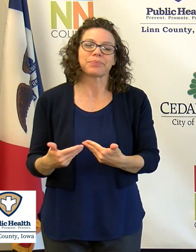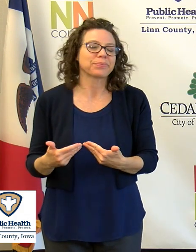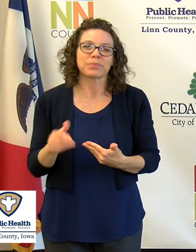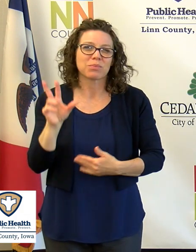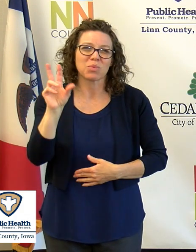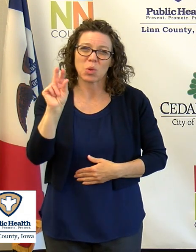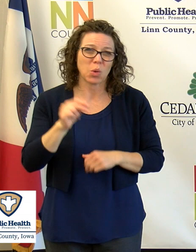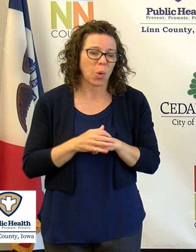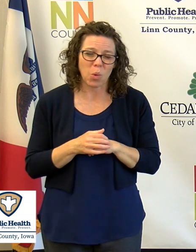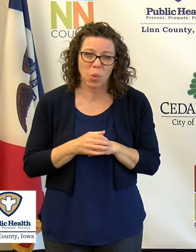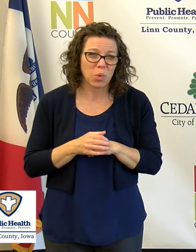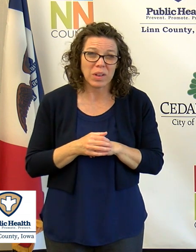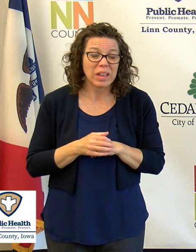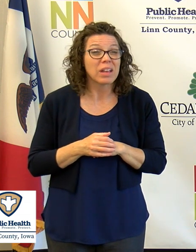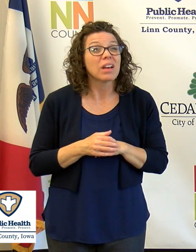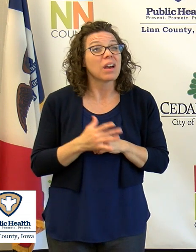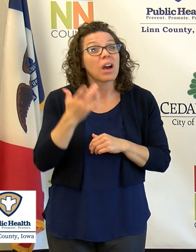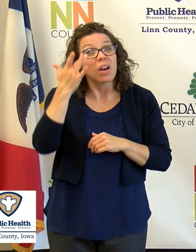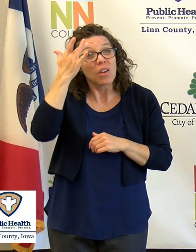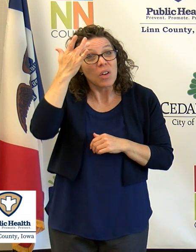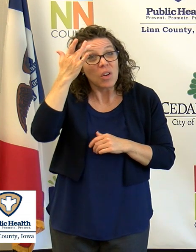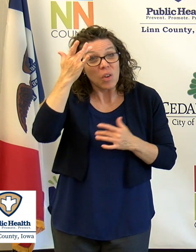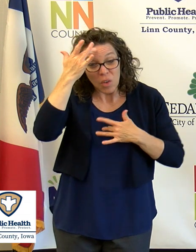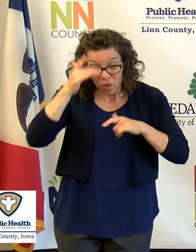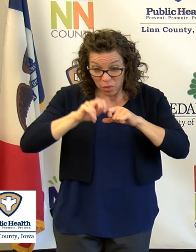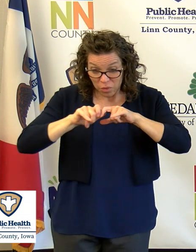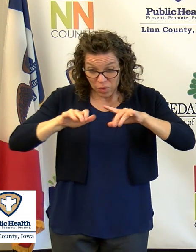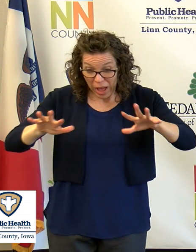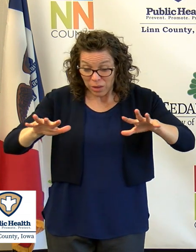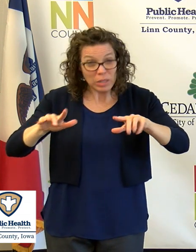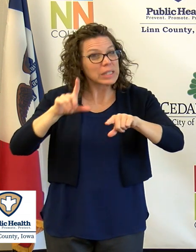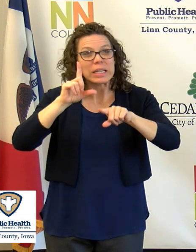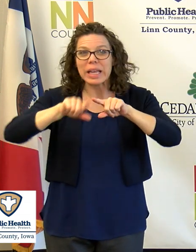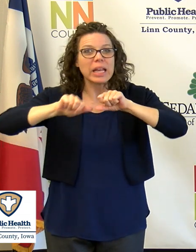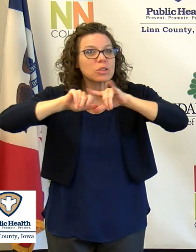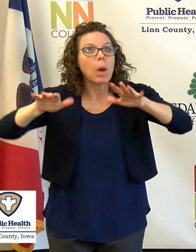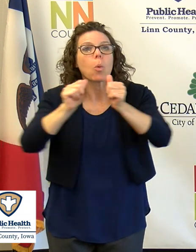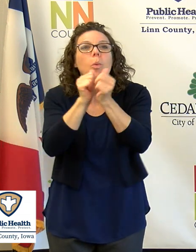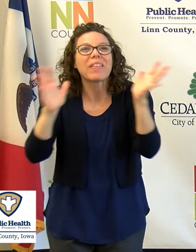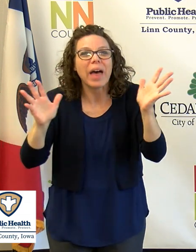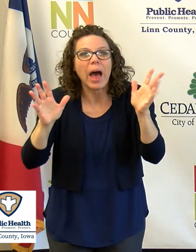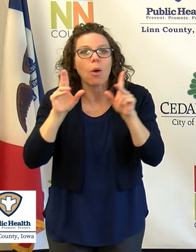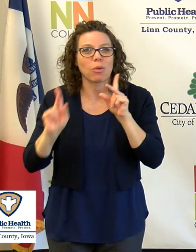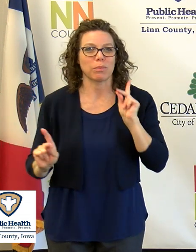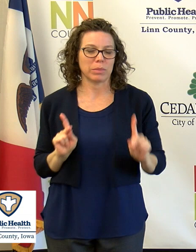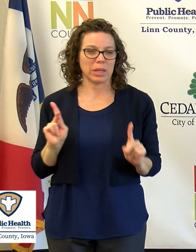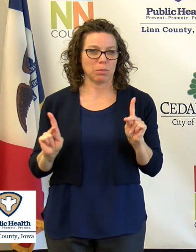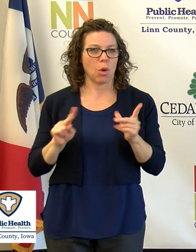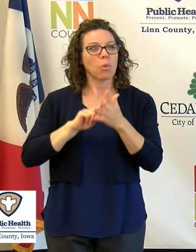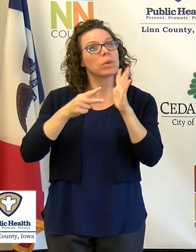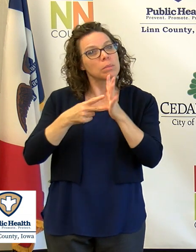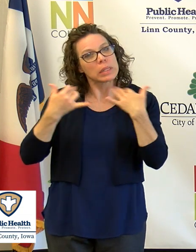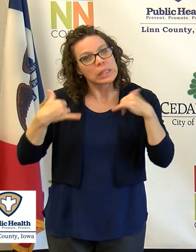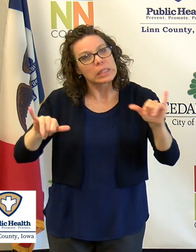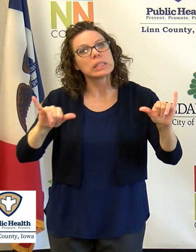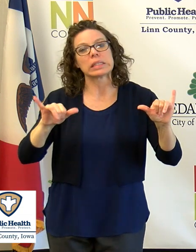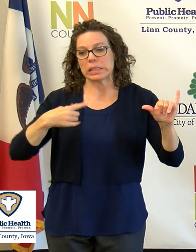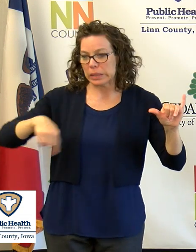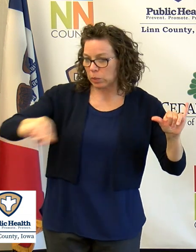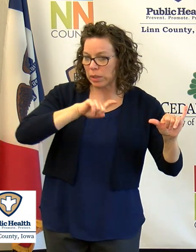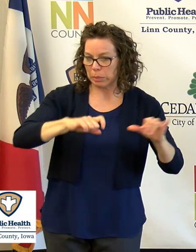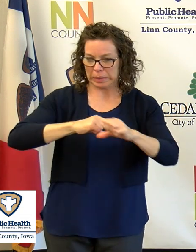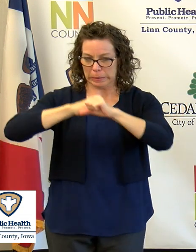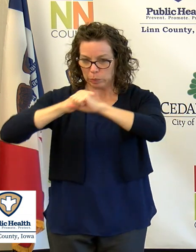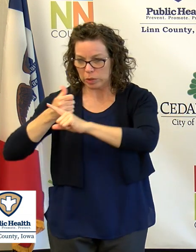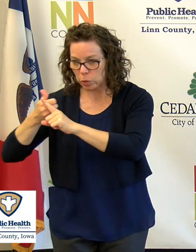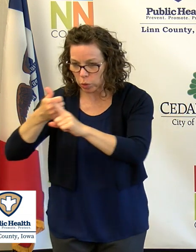the virus can't spread without people. So everyone must do their part by policing themselves and doing